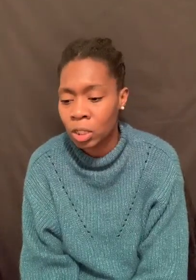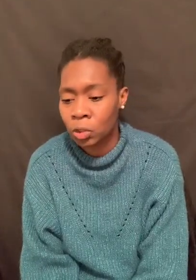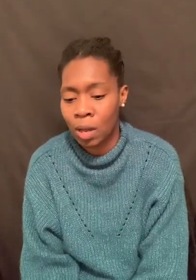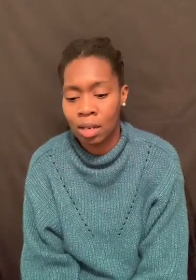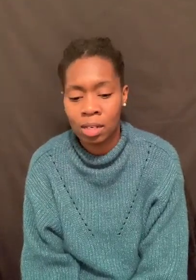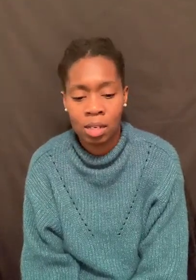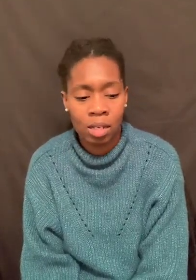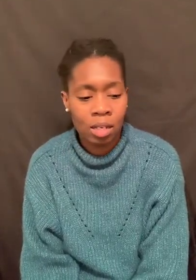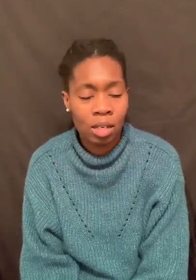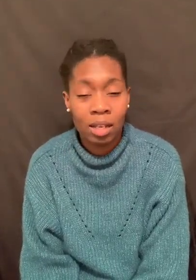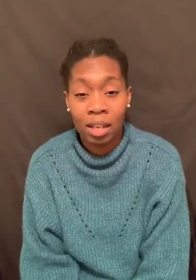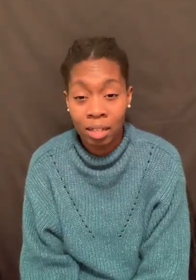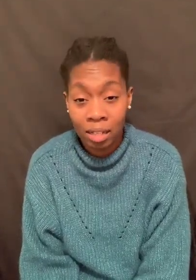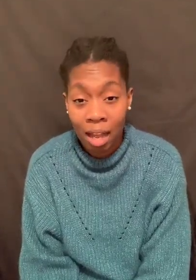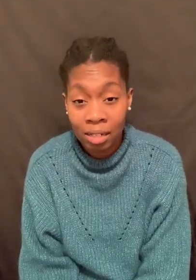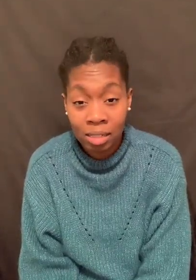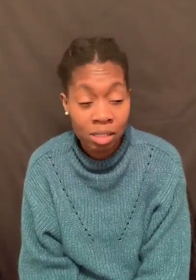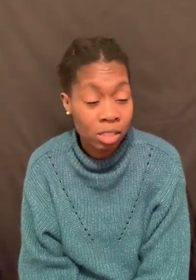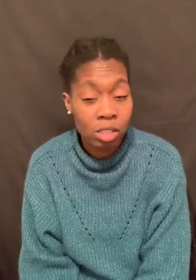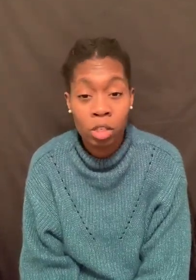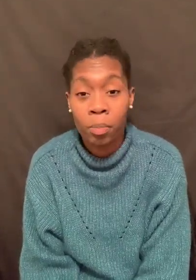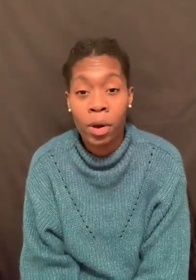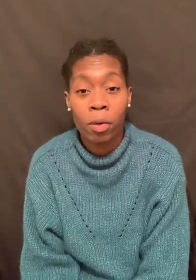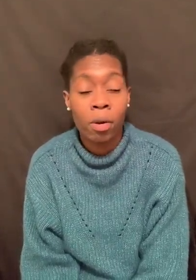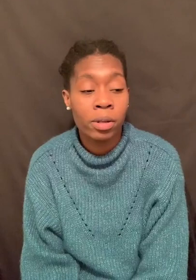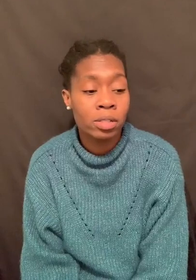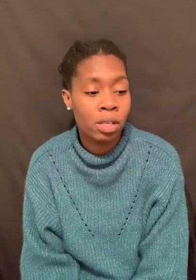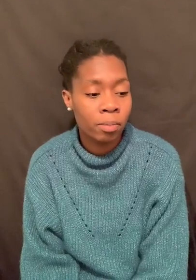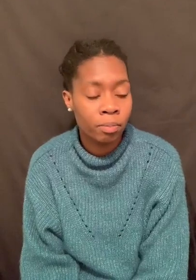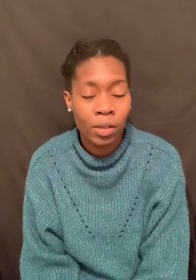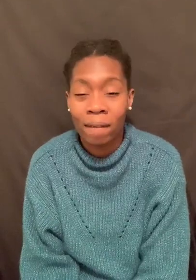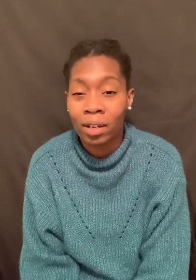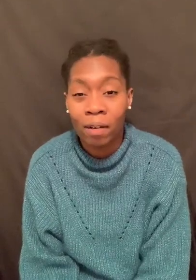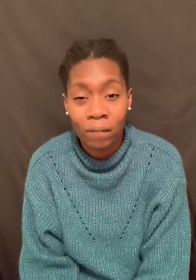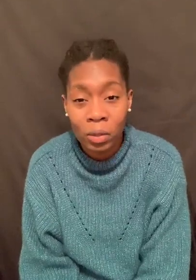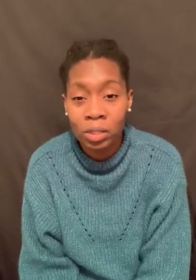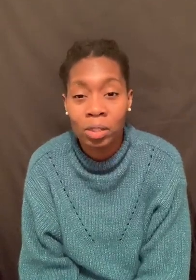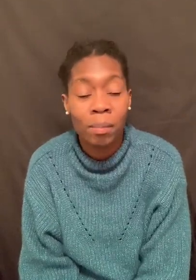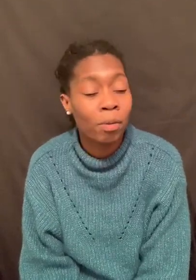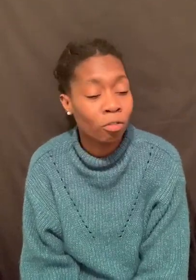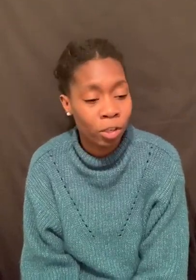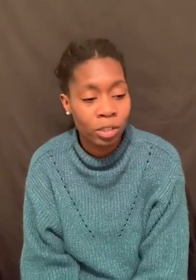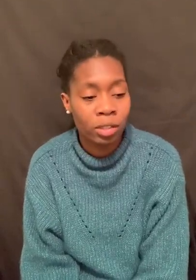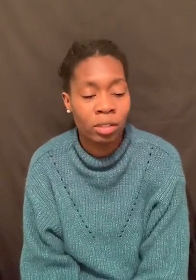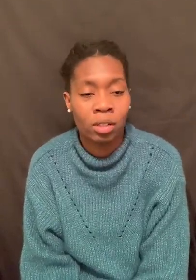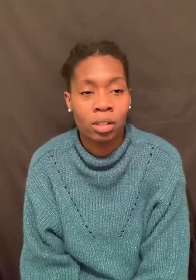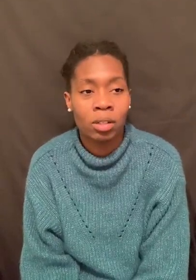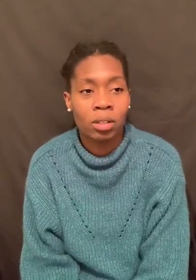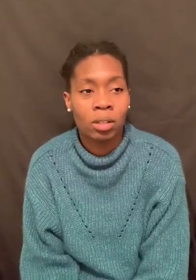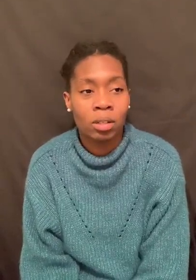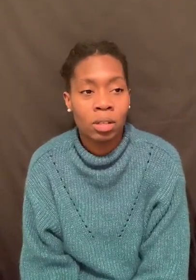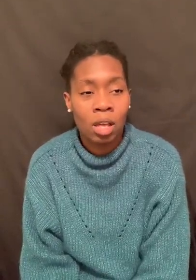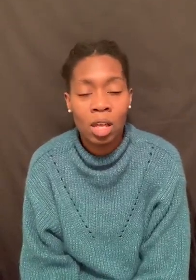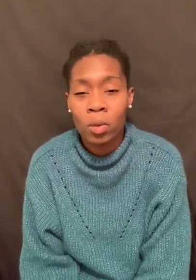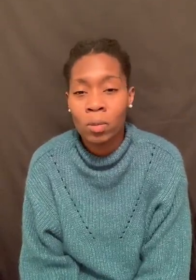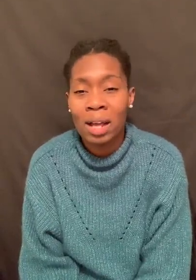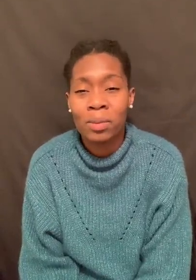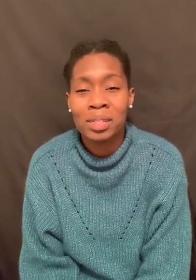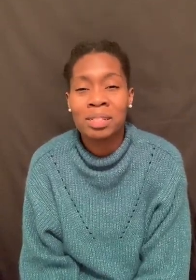And homosexuality. And, yeah. This is your prayer warriors, team. Confusion and perversion. And you wonder why there was